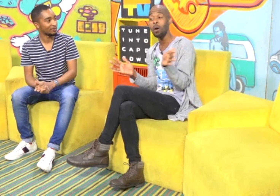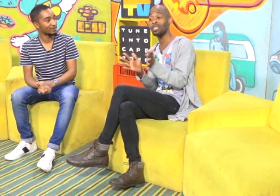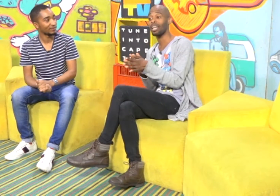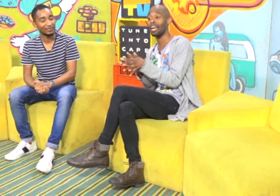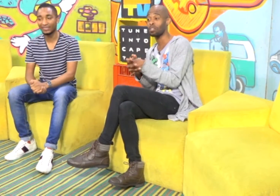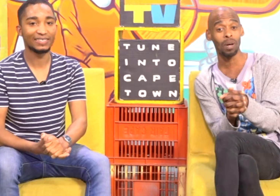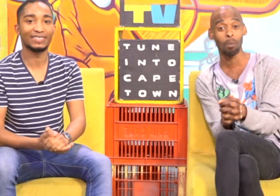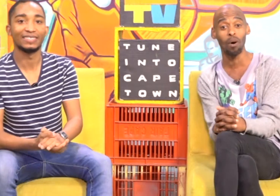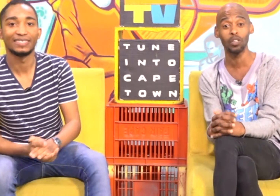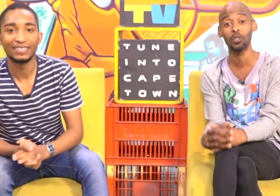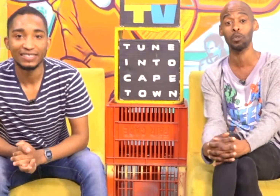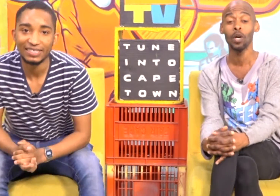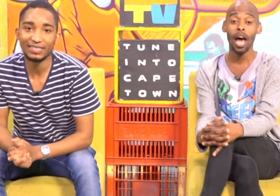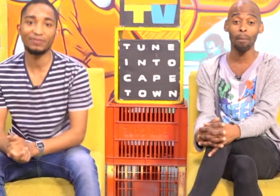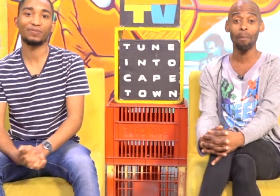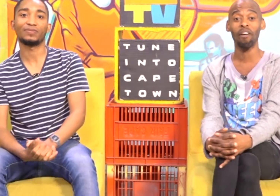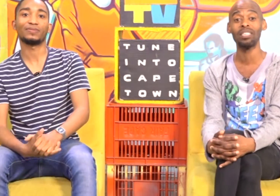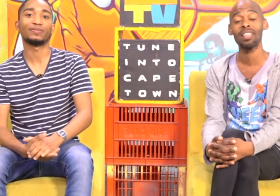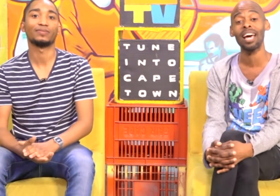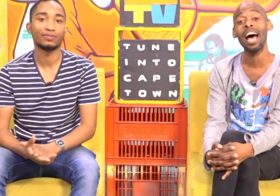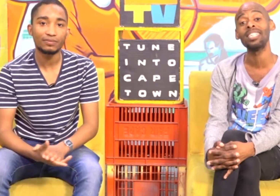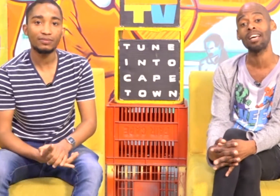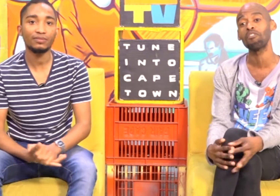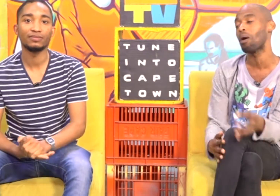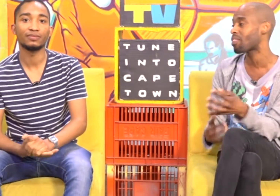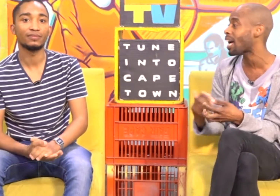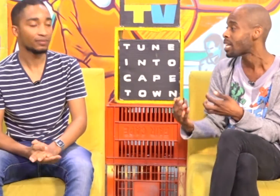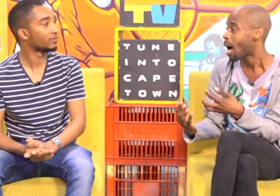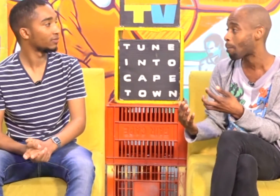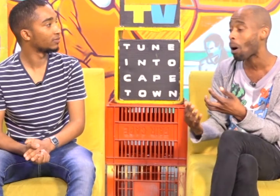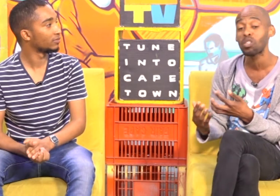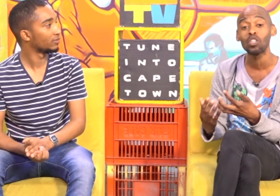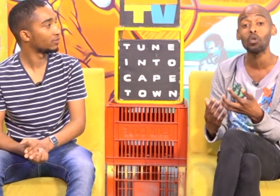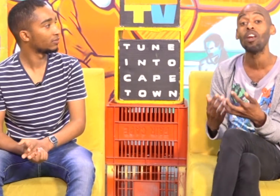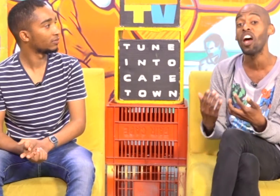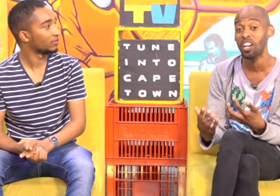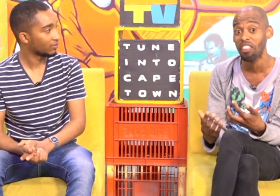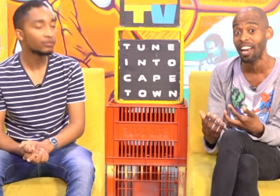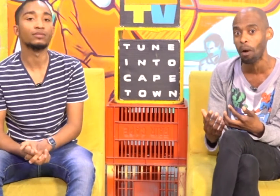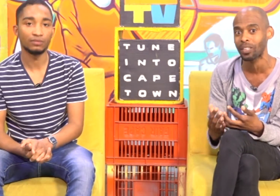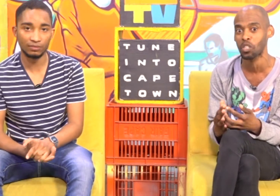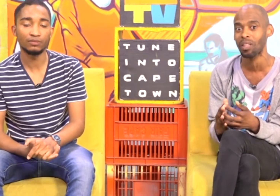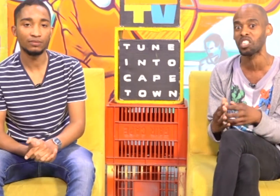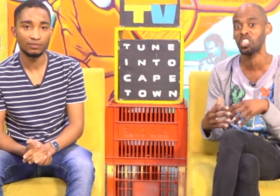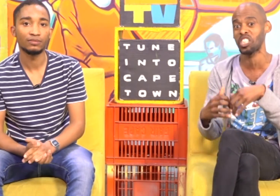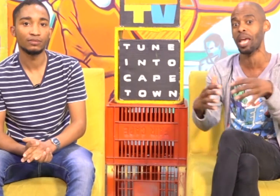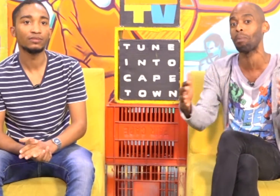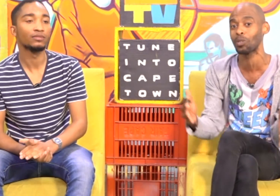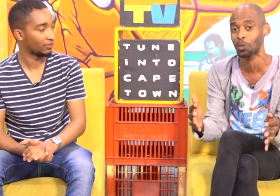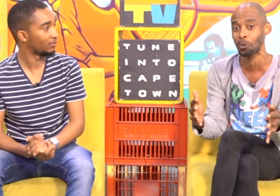She was born to parents that are deaf Now that prompted her to learn the language So that she is able to